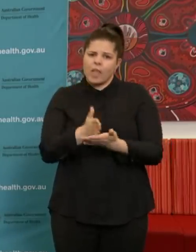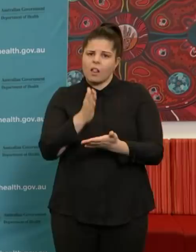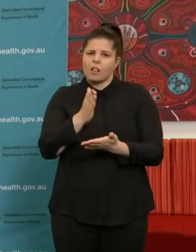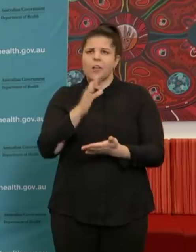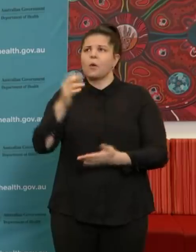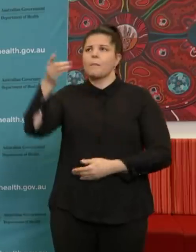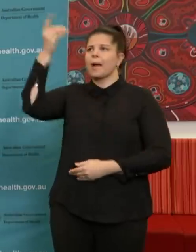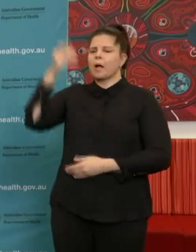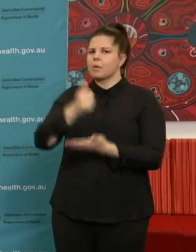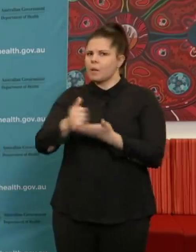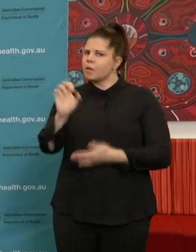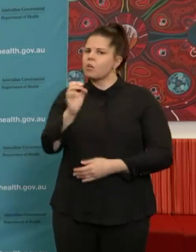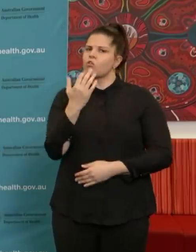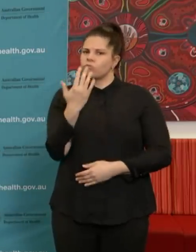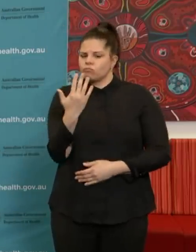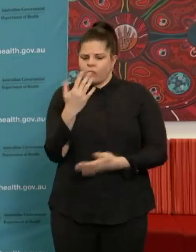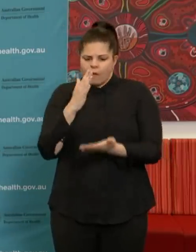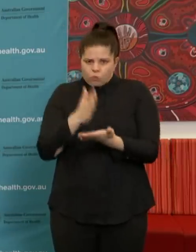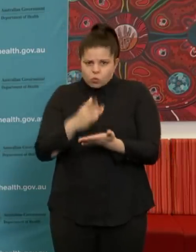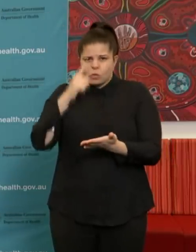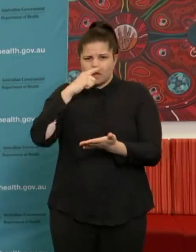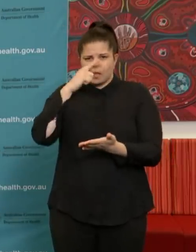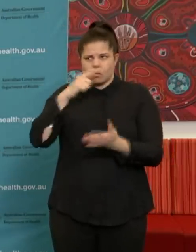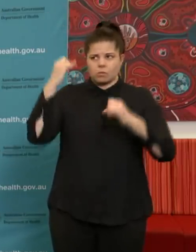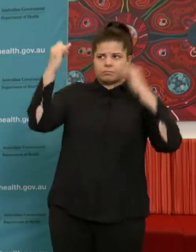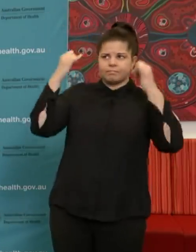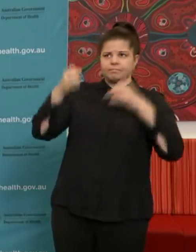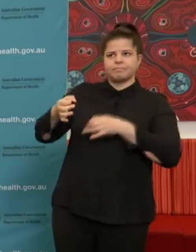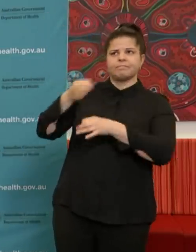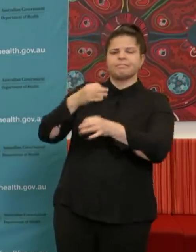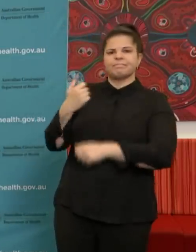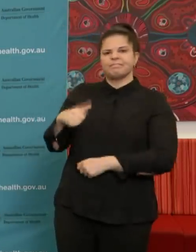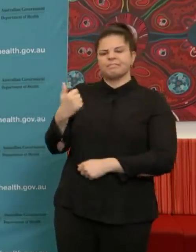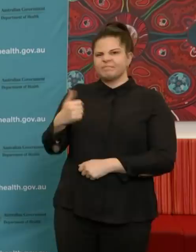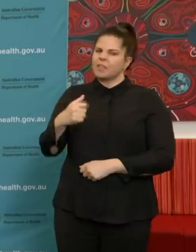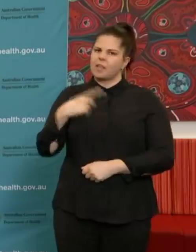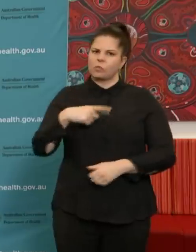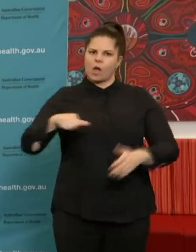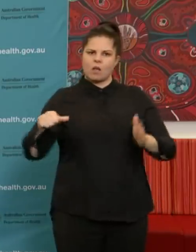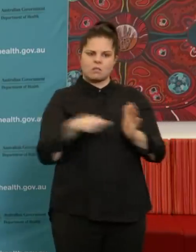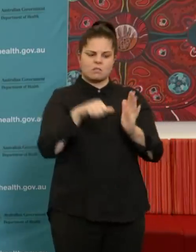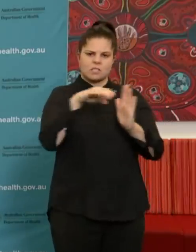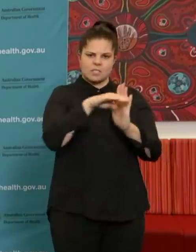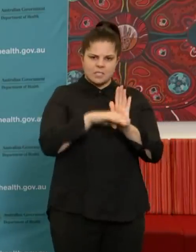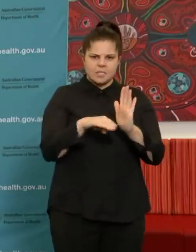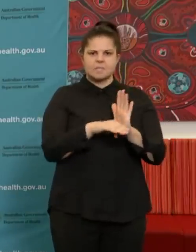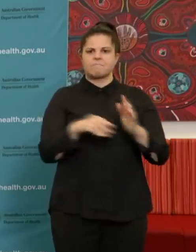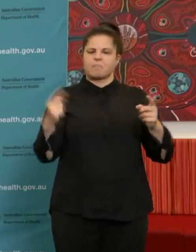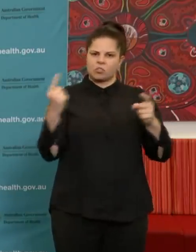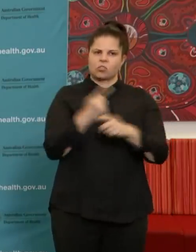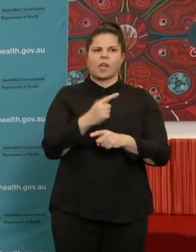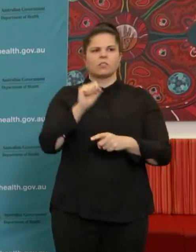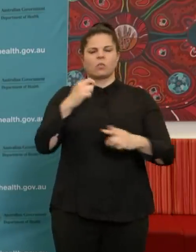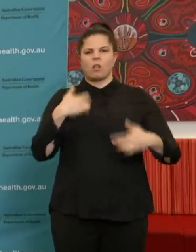why we are being so tough in relation to some of these really quite large changes that have happened in our